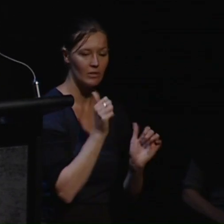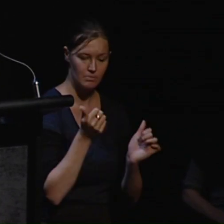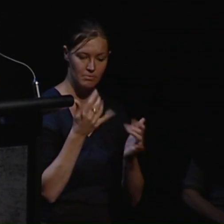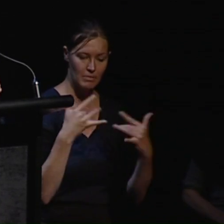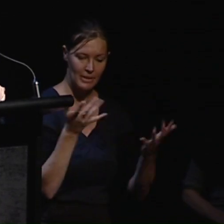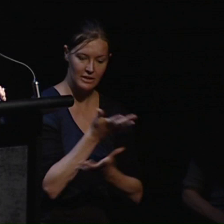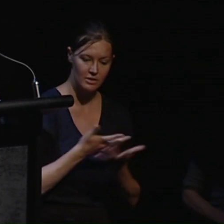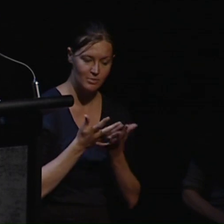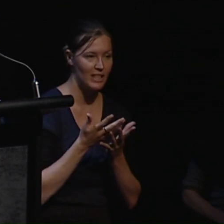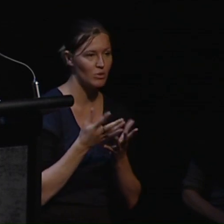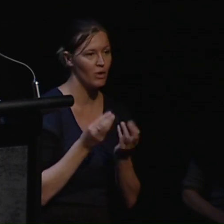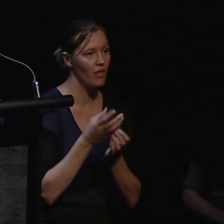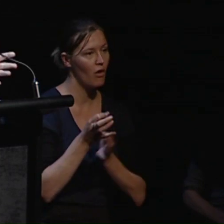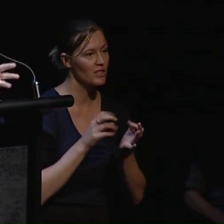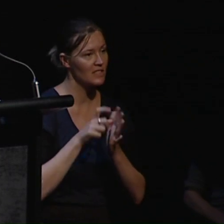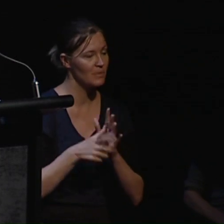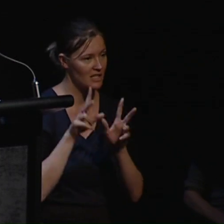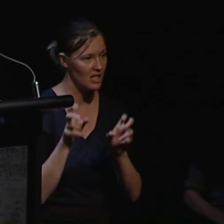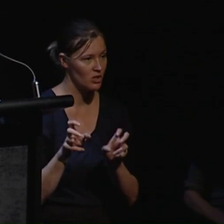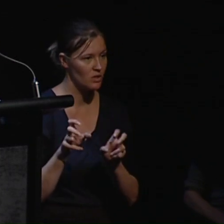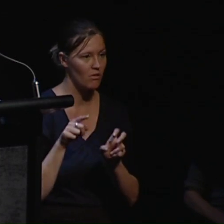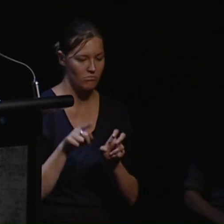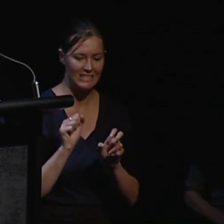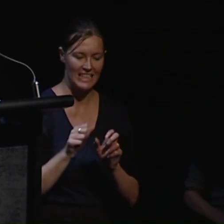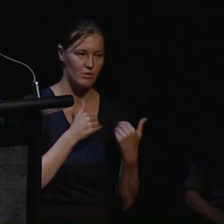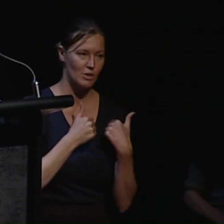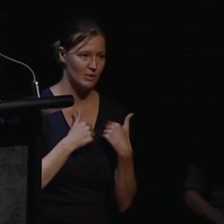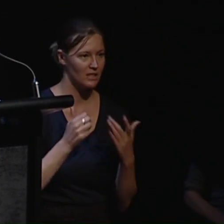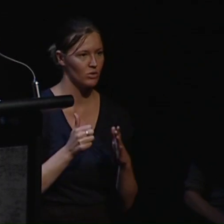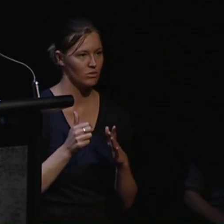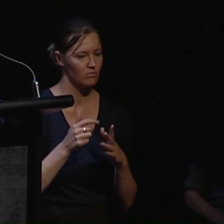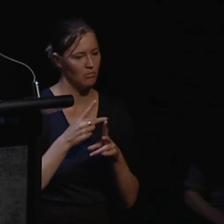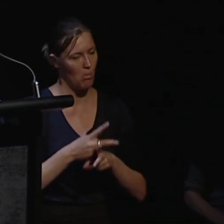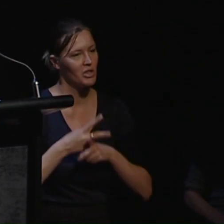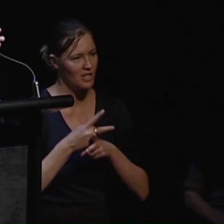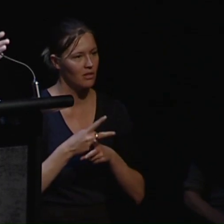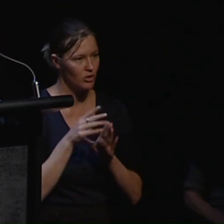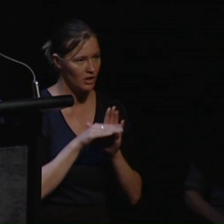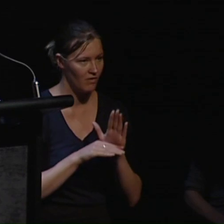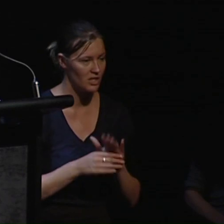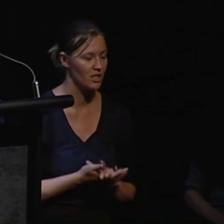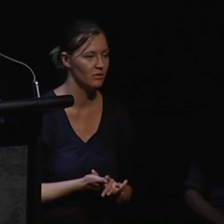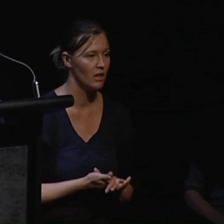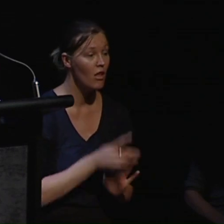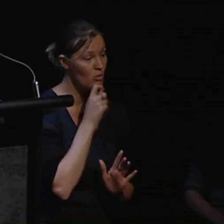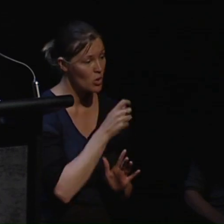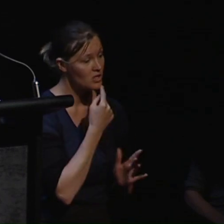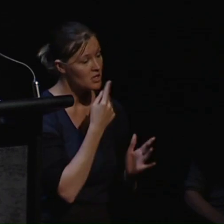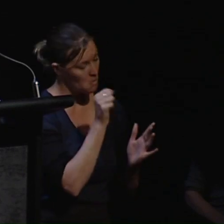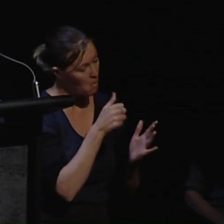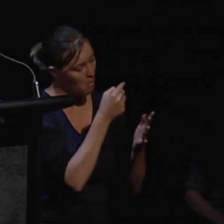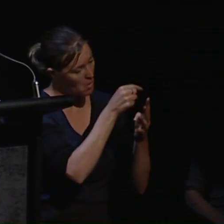by the Office of Disability Issues which is charged with monitoring its implementation. The report reads well indicating